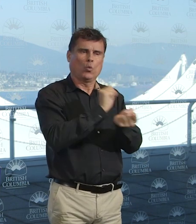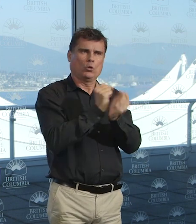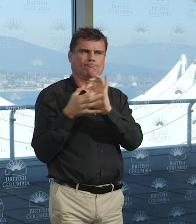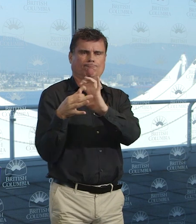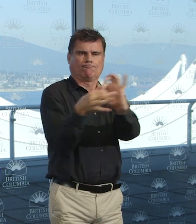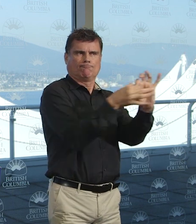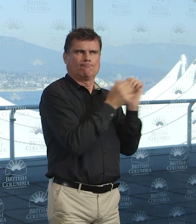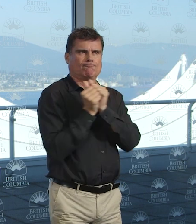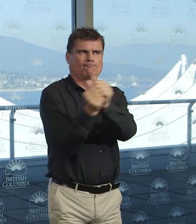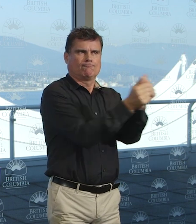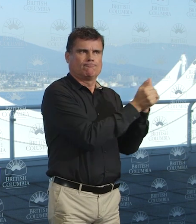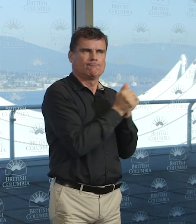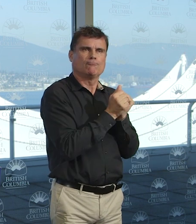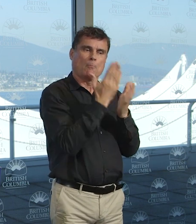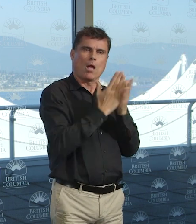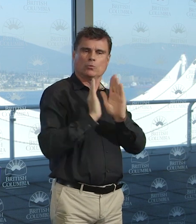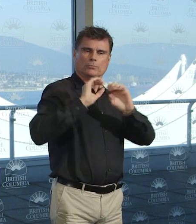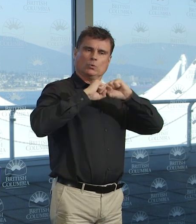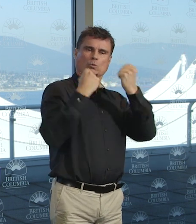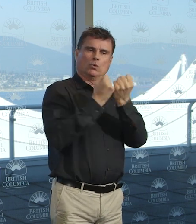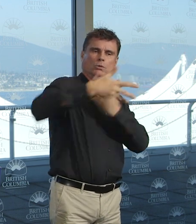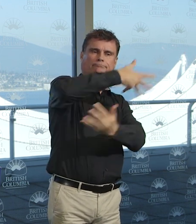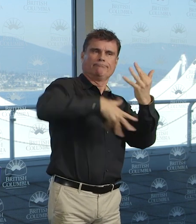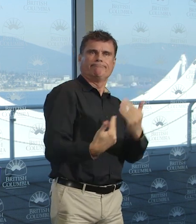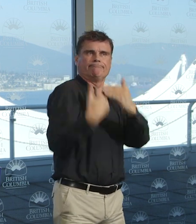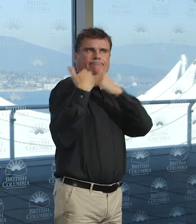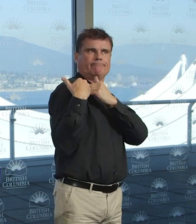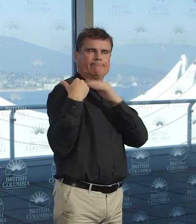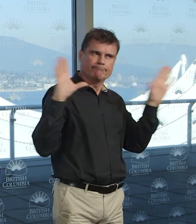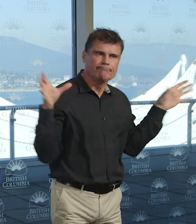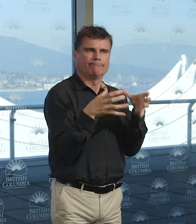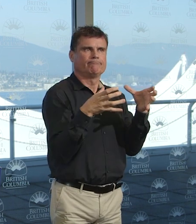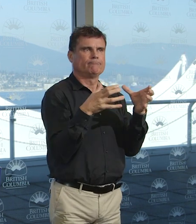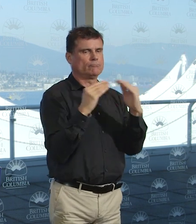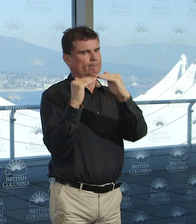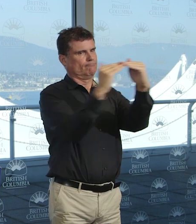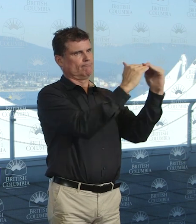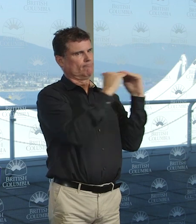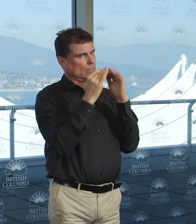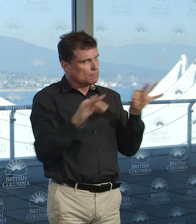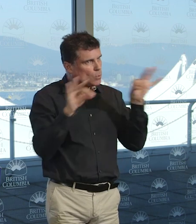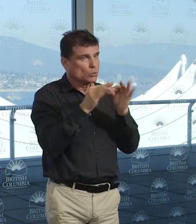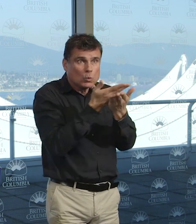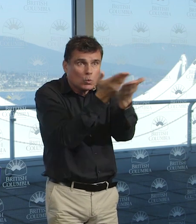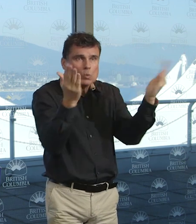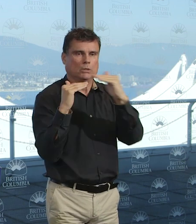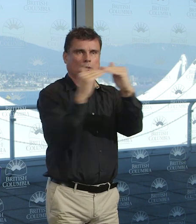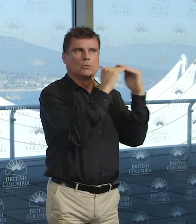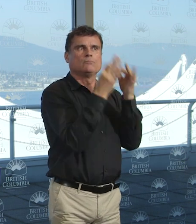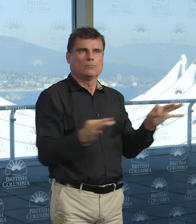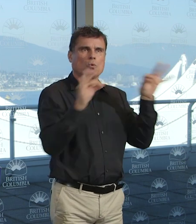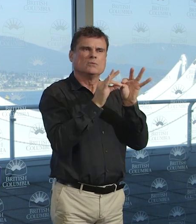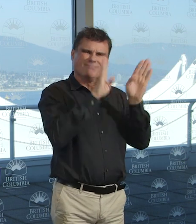be shut down. They're equally critical to beating this virus. Of course, we know, and we've said it, and everybody understands